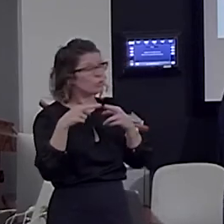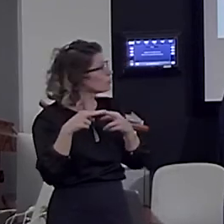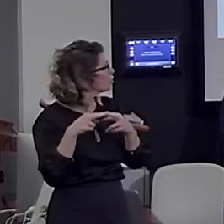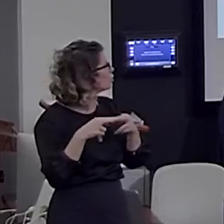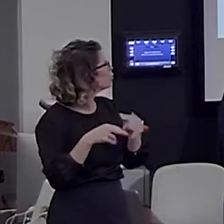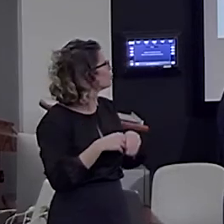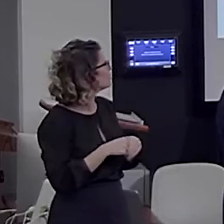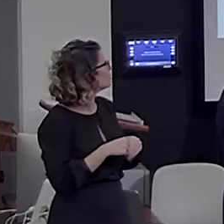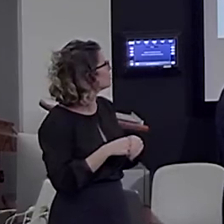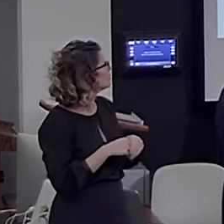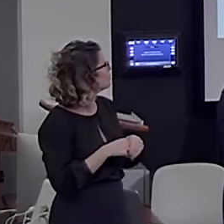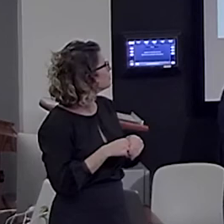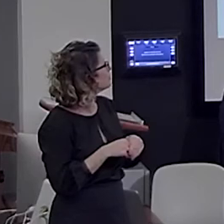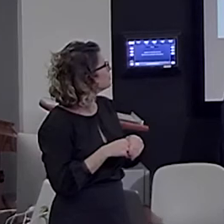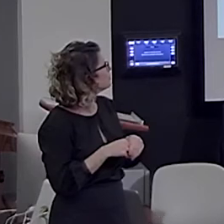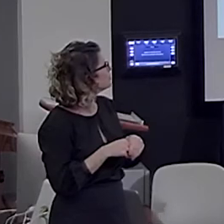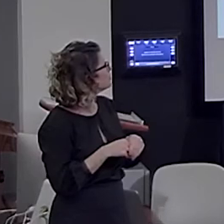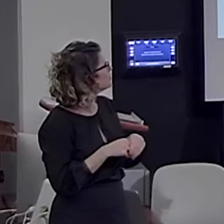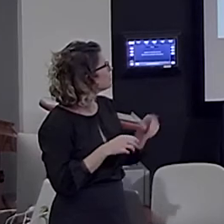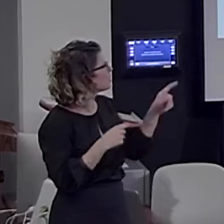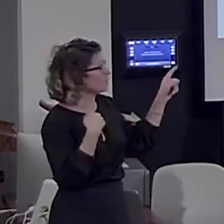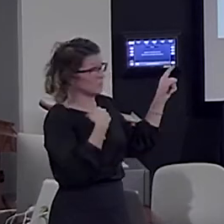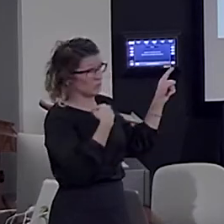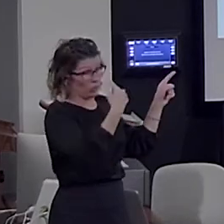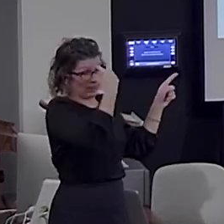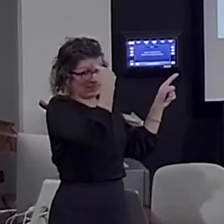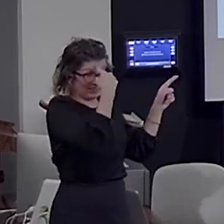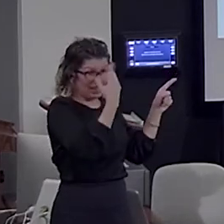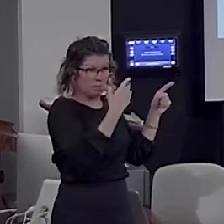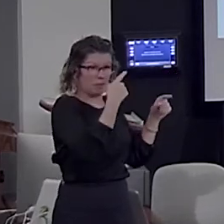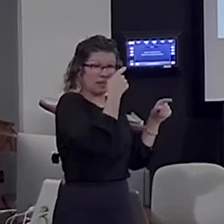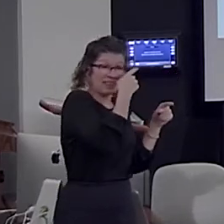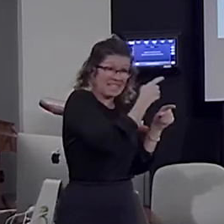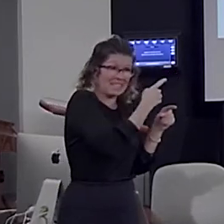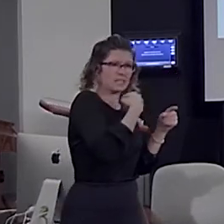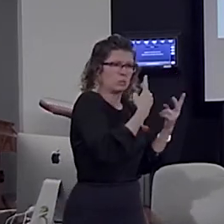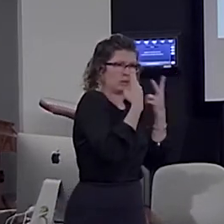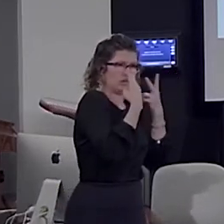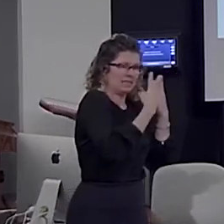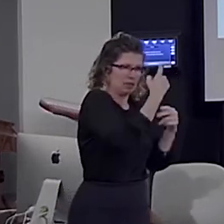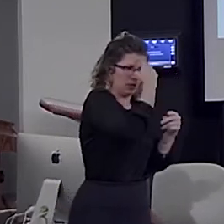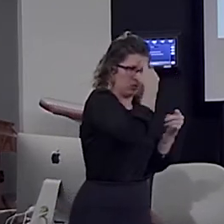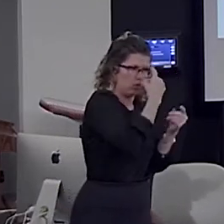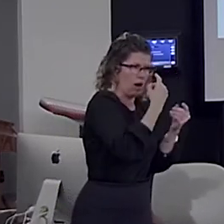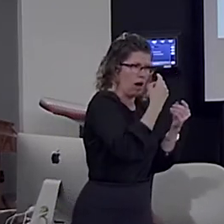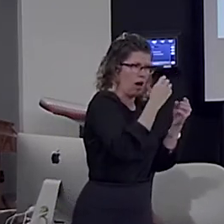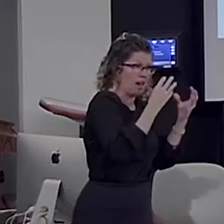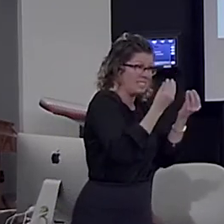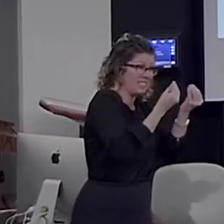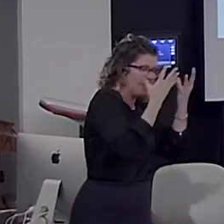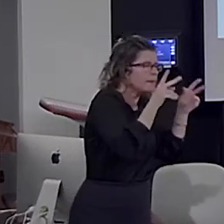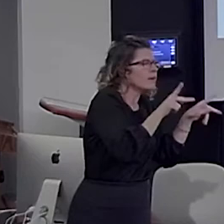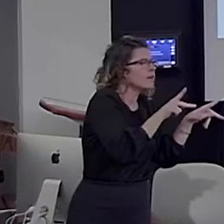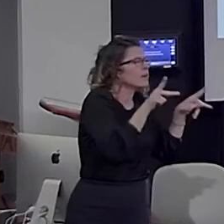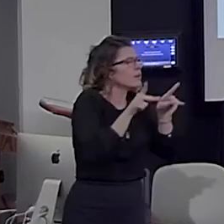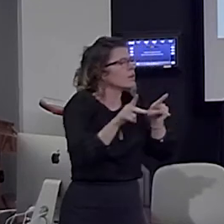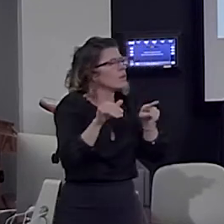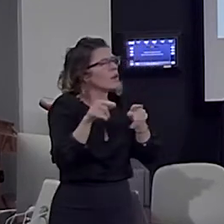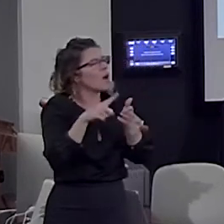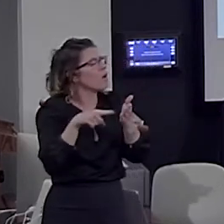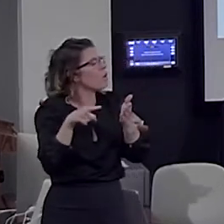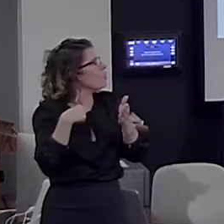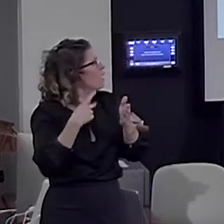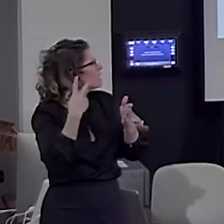second. We think that this could be a neural correlate of the sentence wrap-up effect, which is a selective slowing